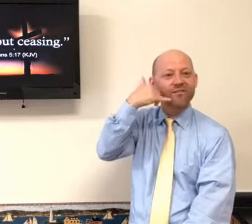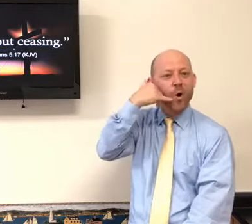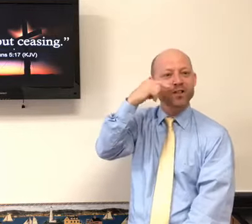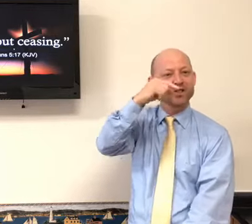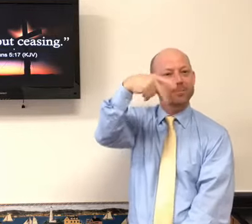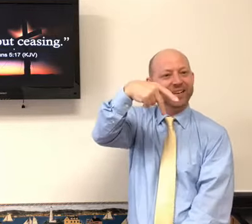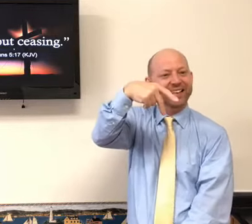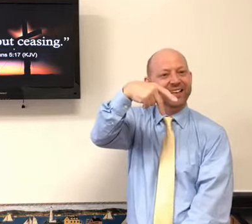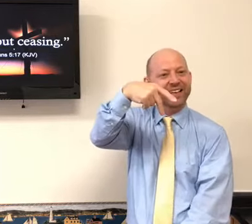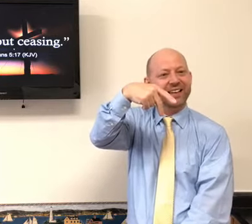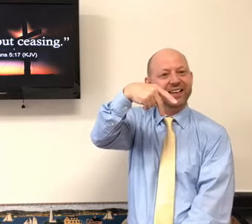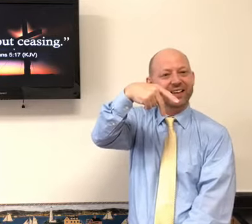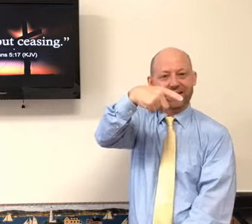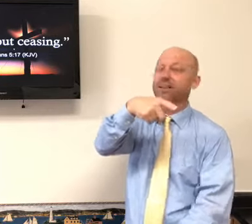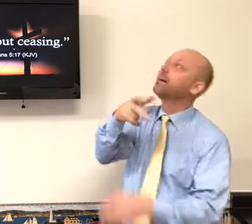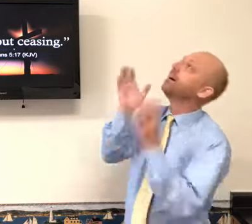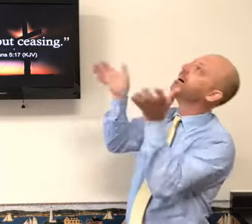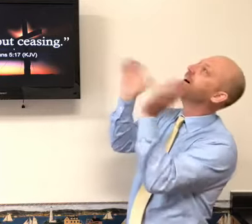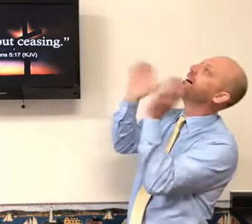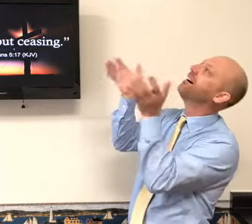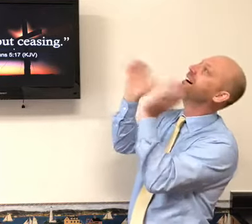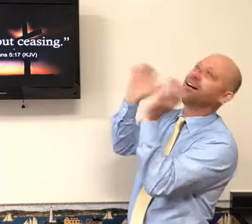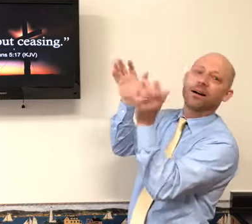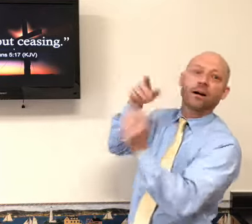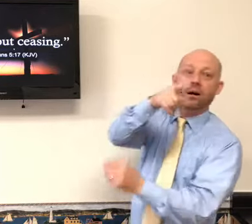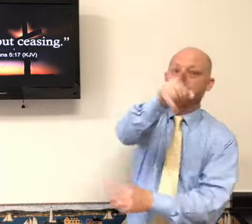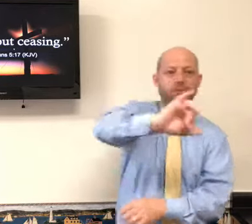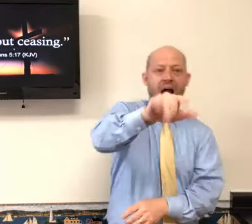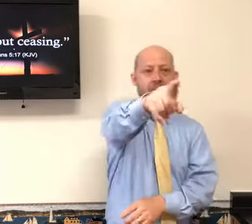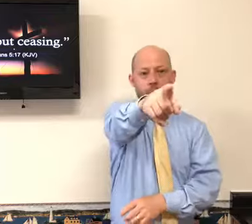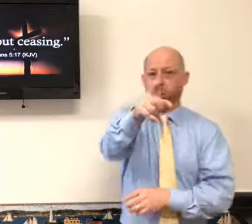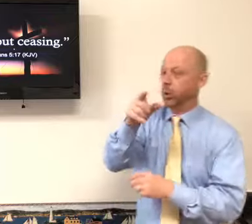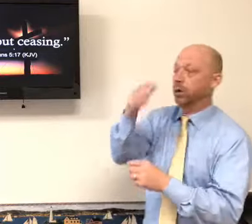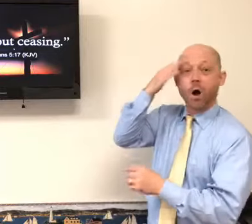You need your God phone, GP. Your time with God.